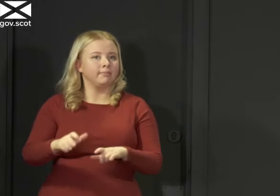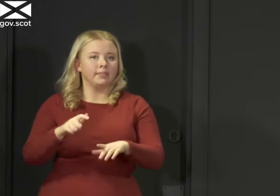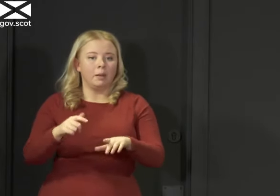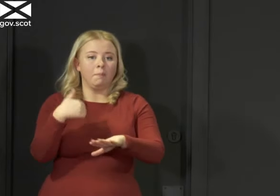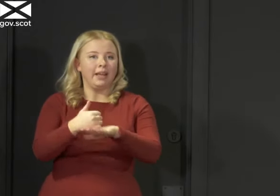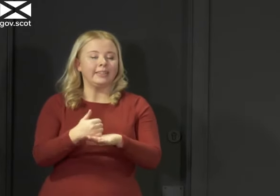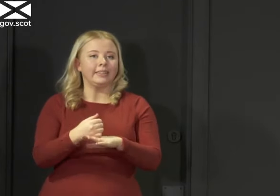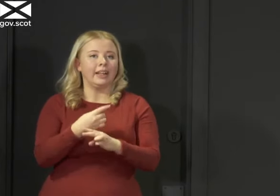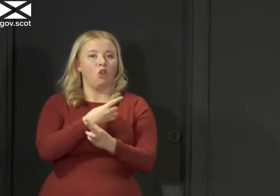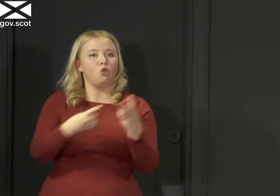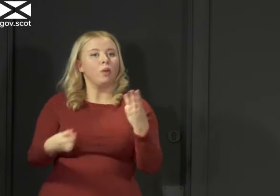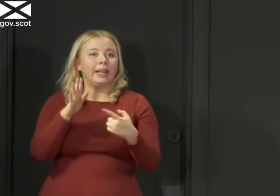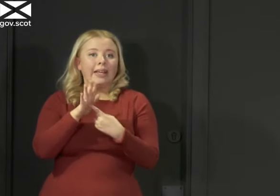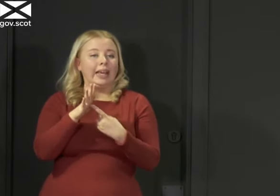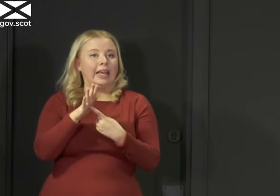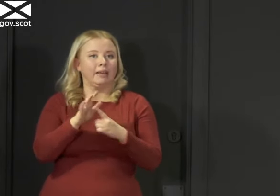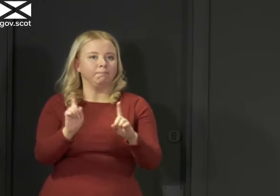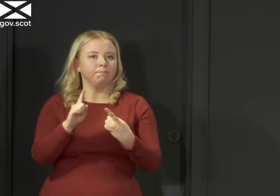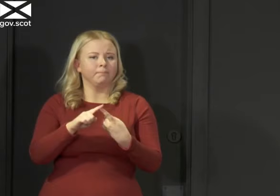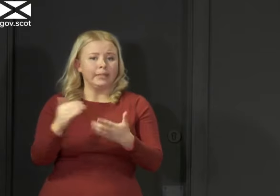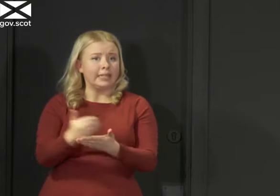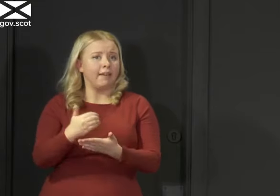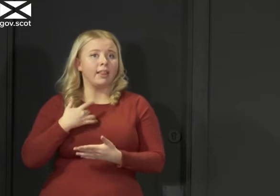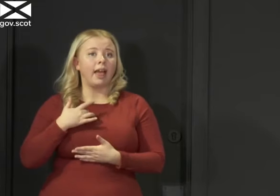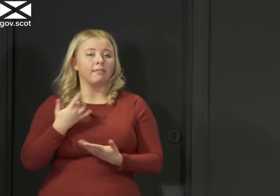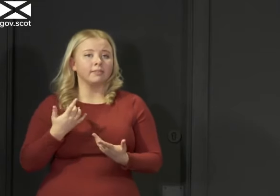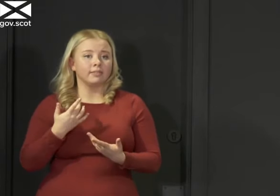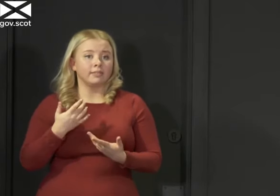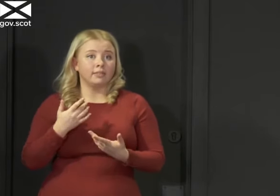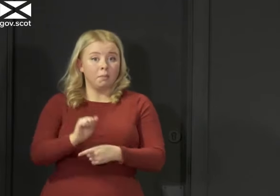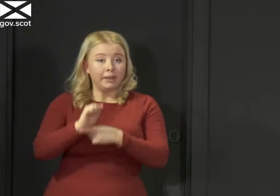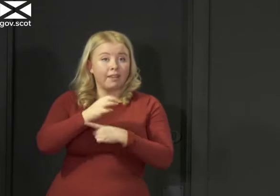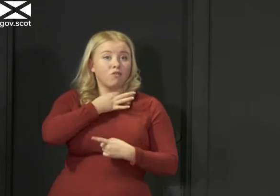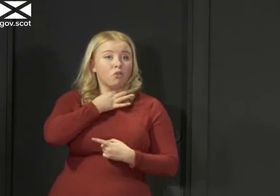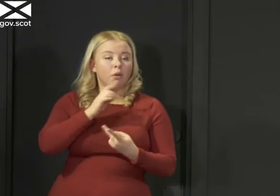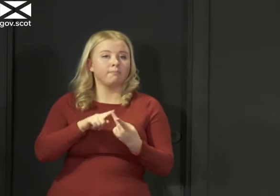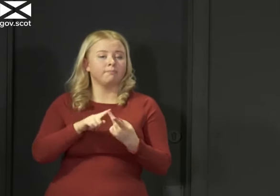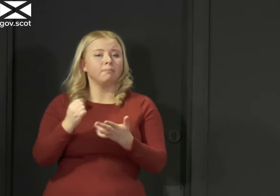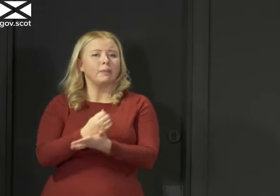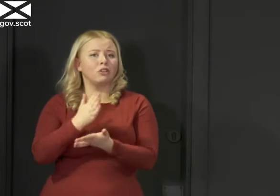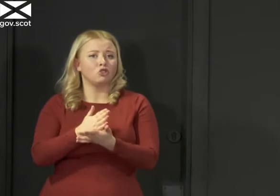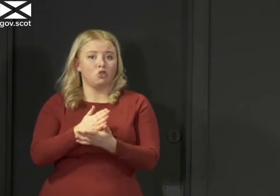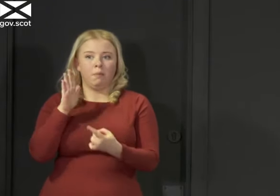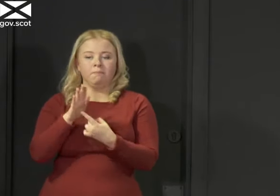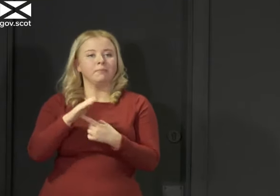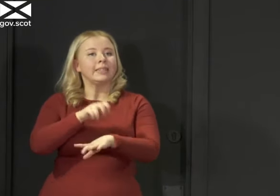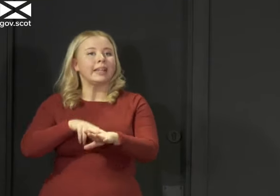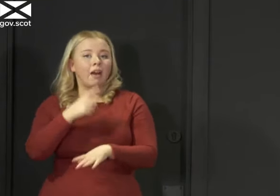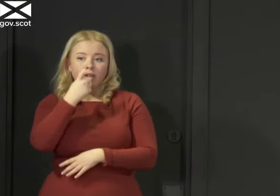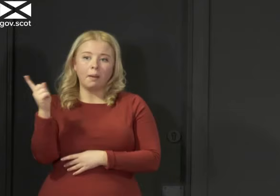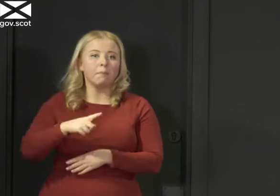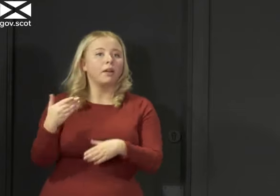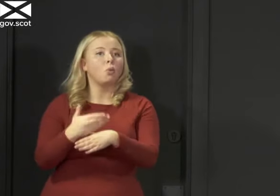priorities. Saving lives and protecting the vulnerable. Ensuring that critical staff can return to work as soon as possible.